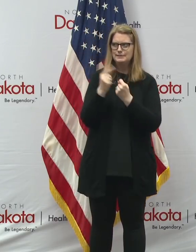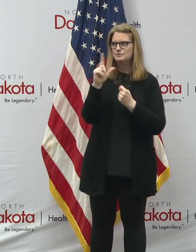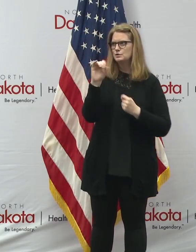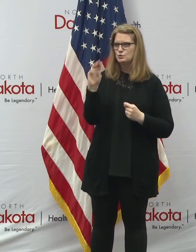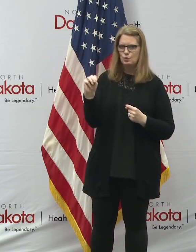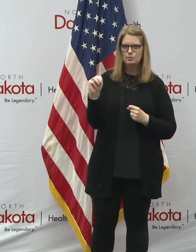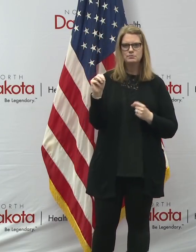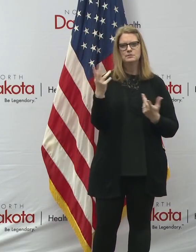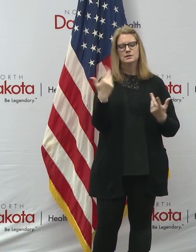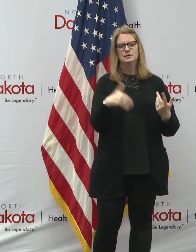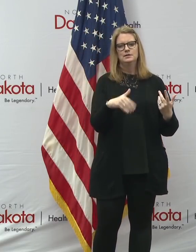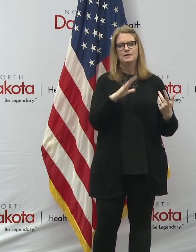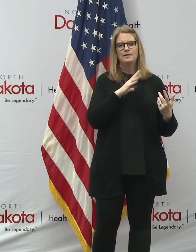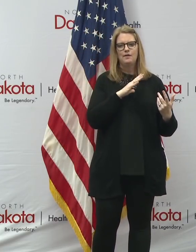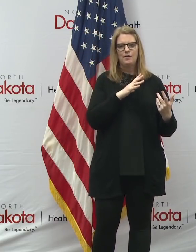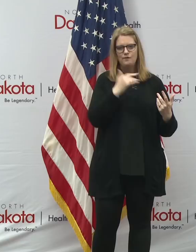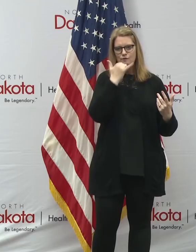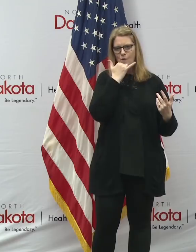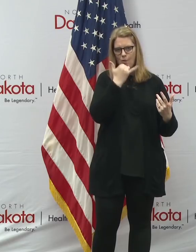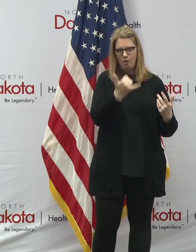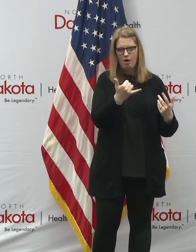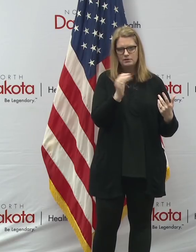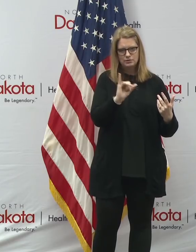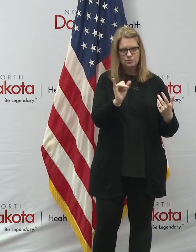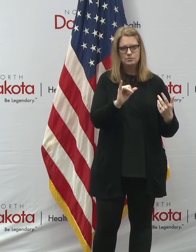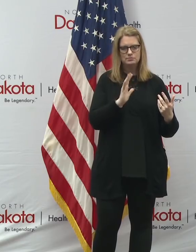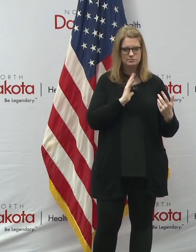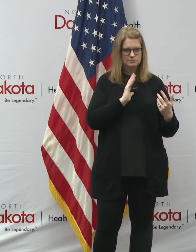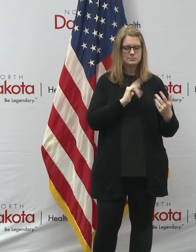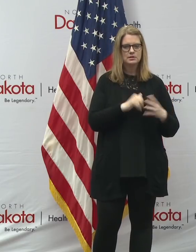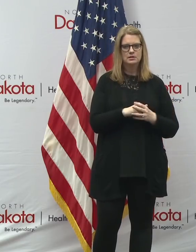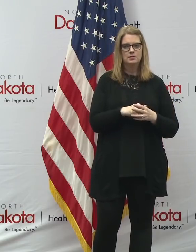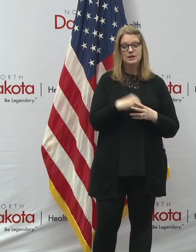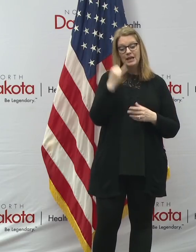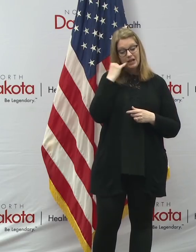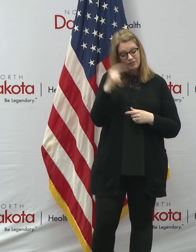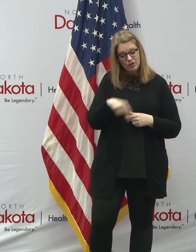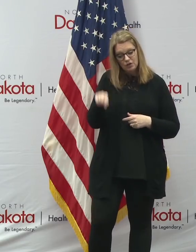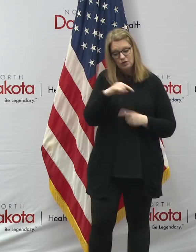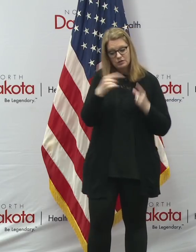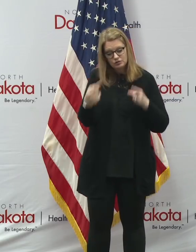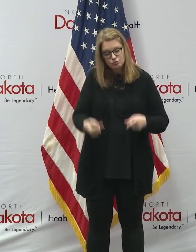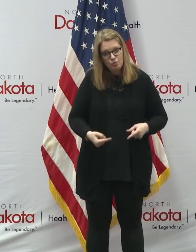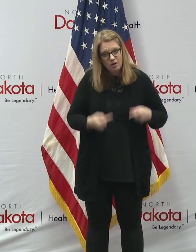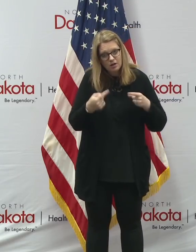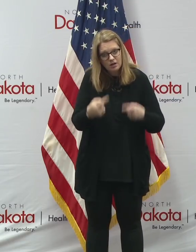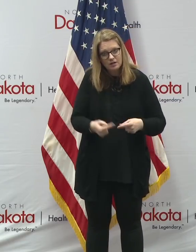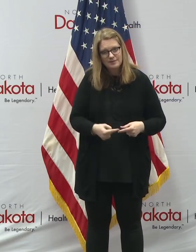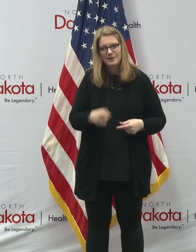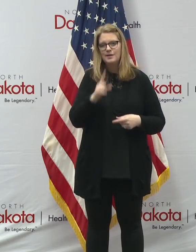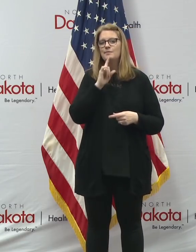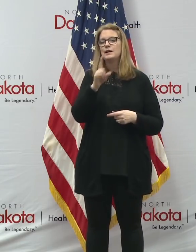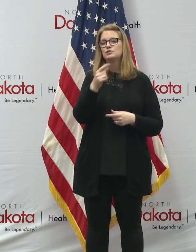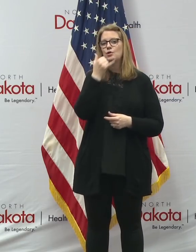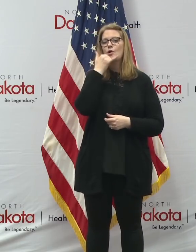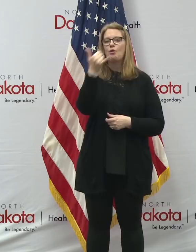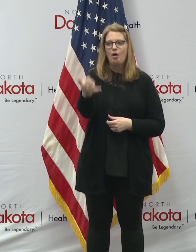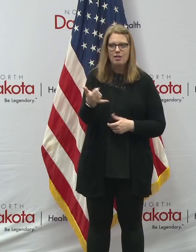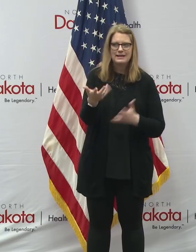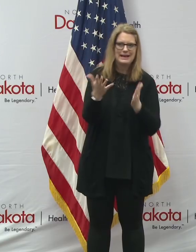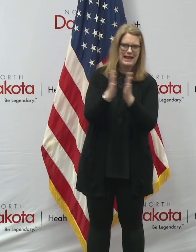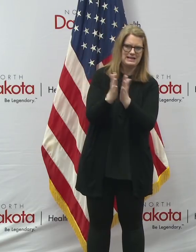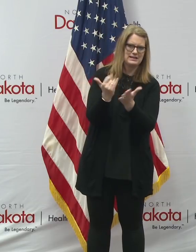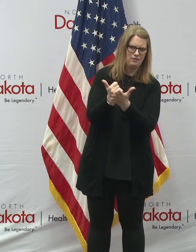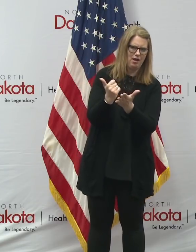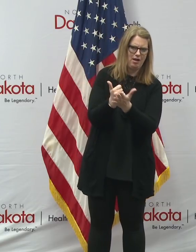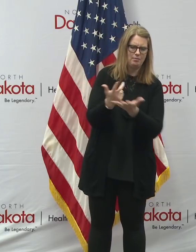just even the good old phone call. Uh, again, make sure that if you're struggling, make sure you're talking to somebody and, and, and, call one,